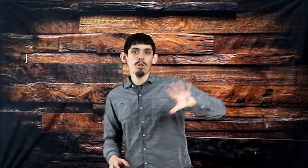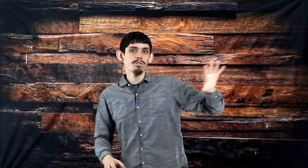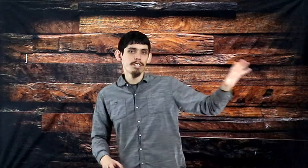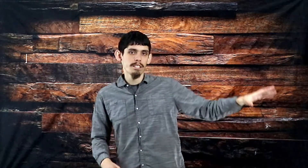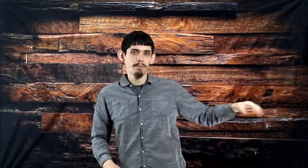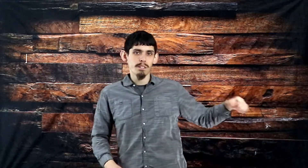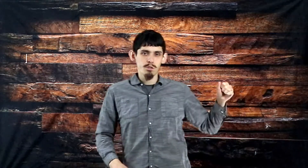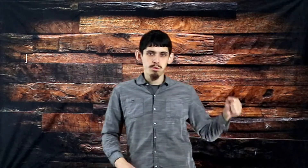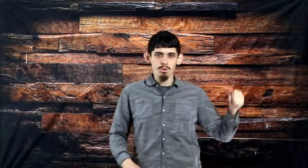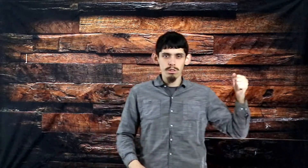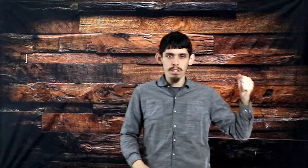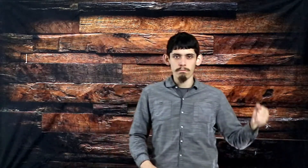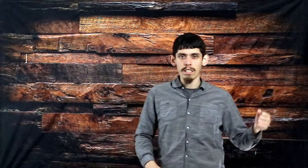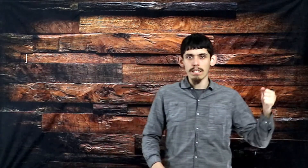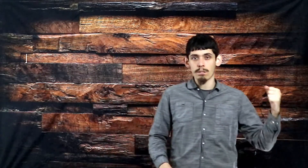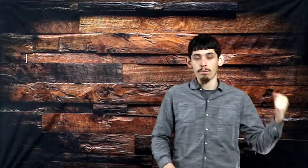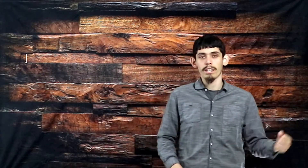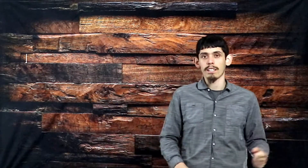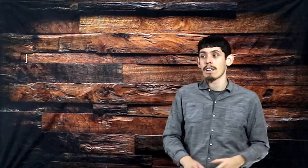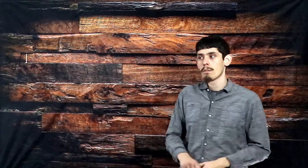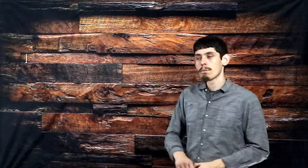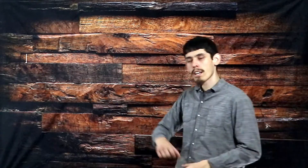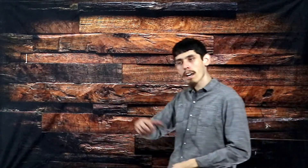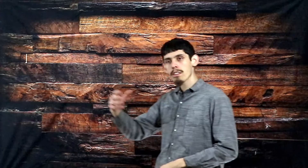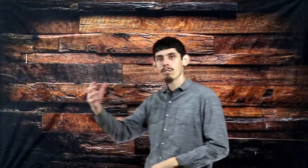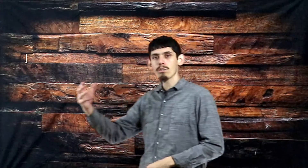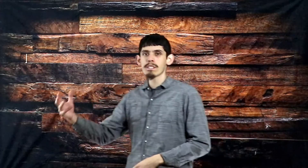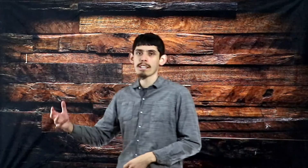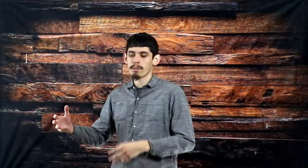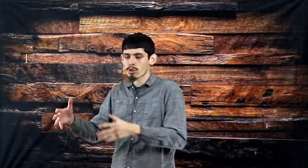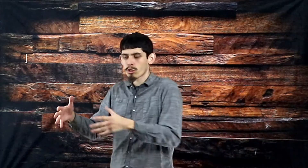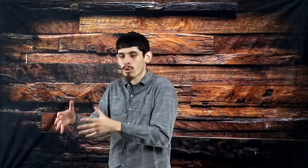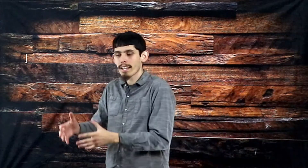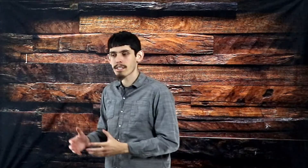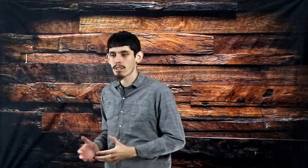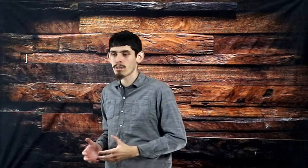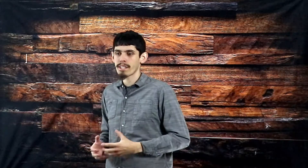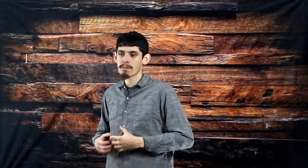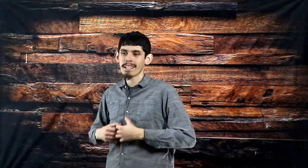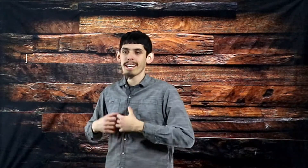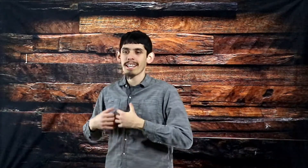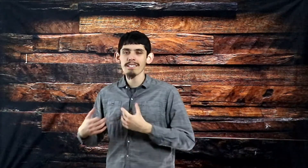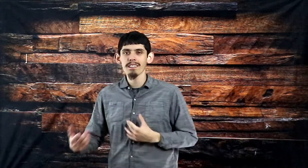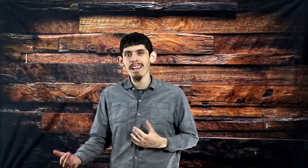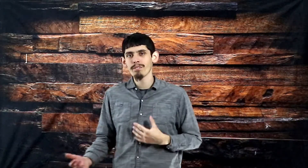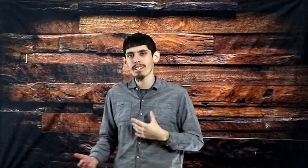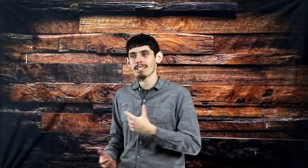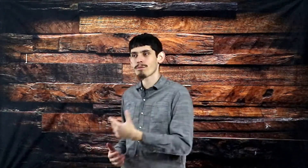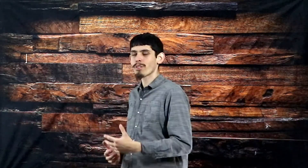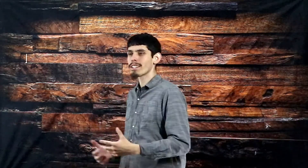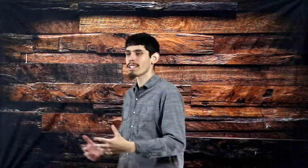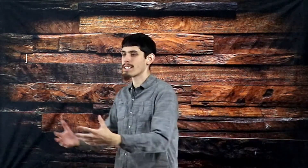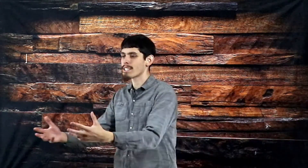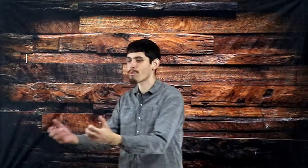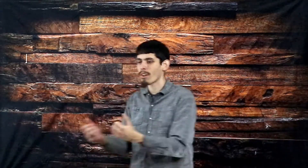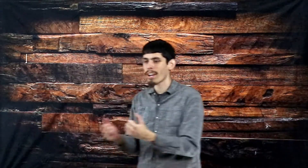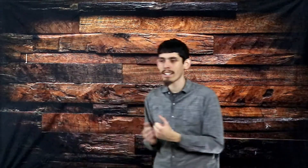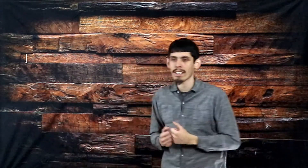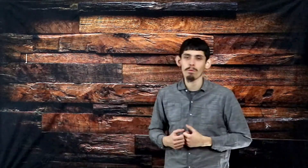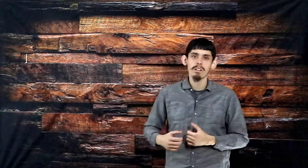Testament is cruel and mean and wicked, but the God of the New Testament, or Christ in the New Testament, he's loving, he's friendly, he's inviting, and I want to